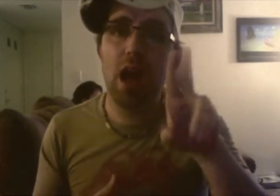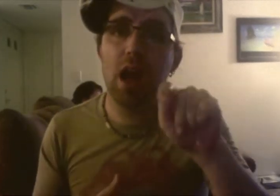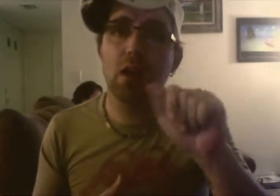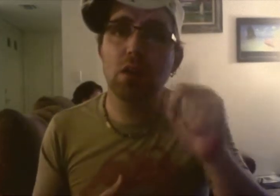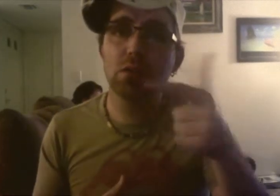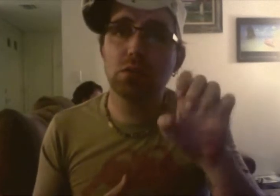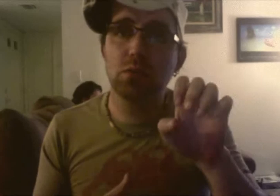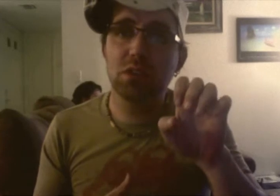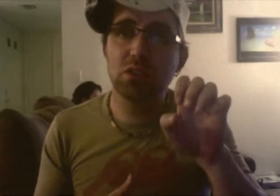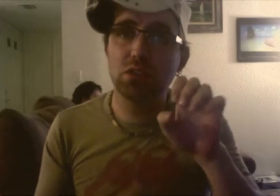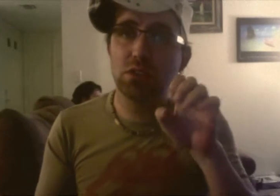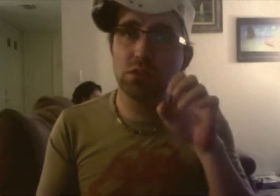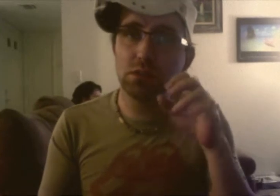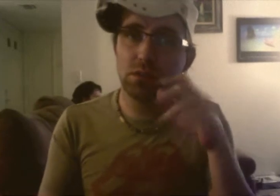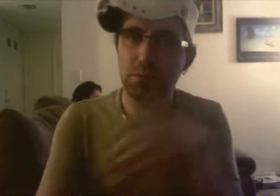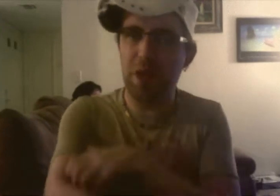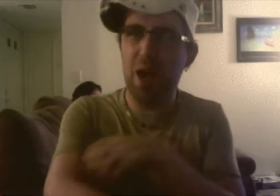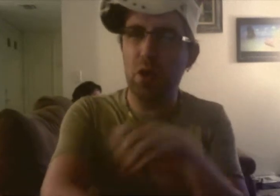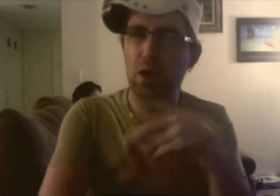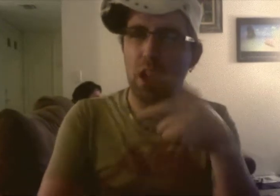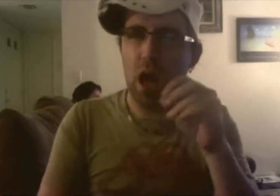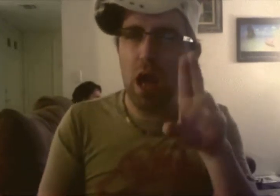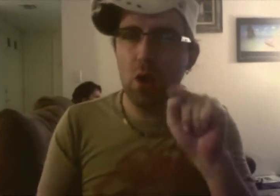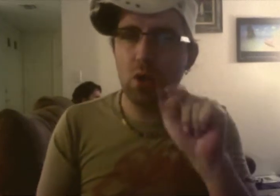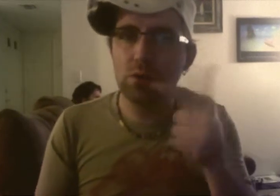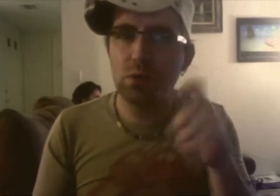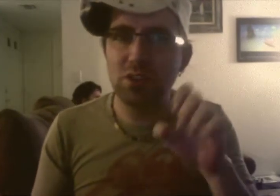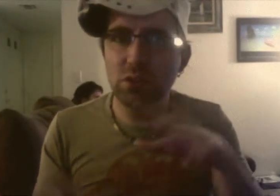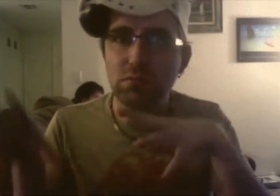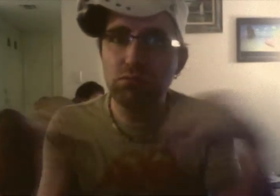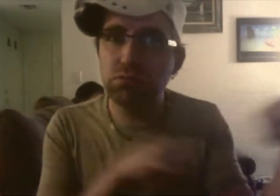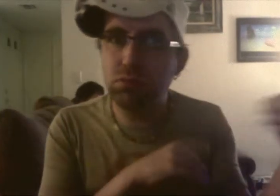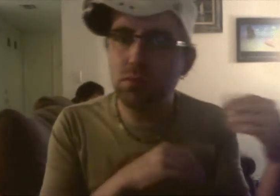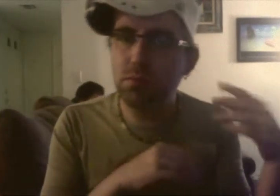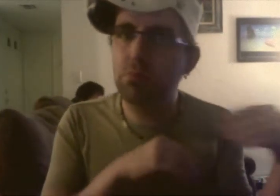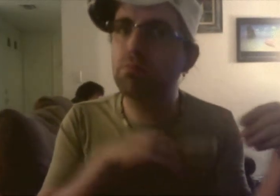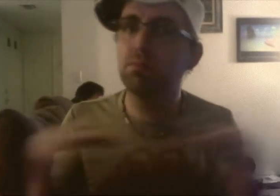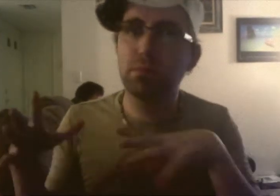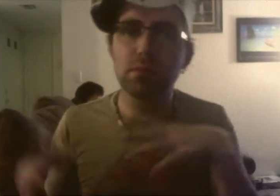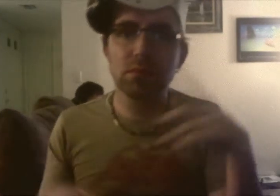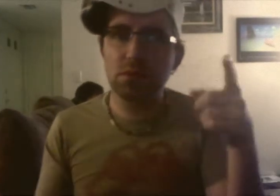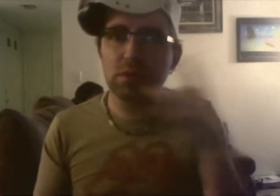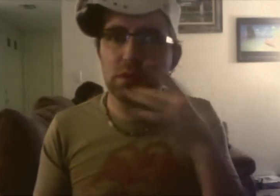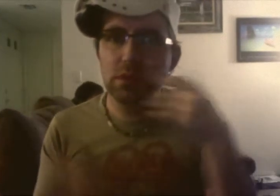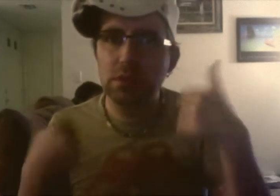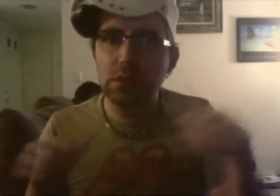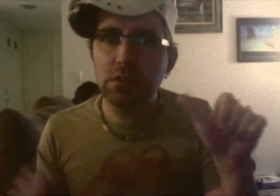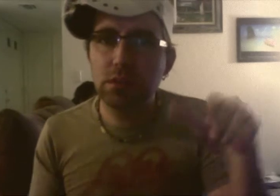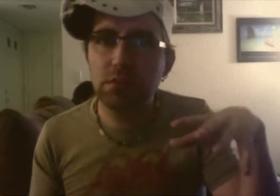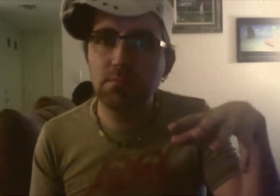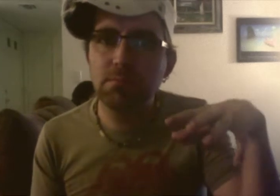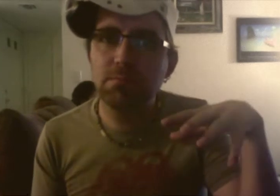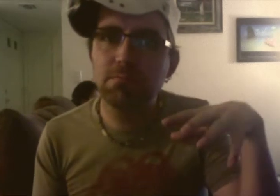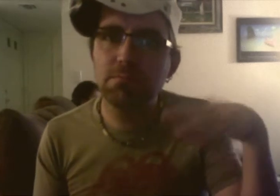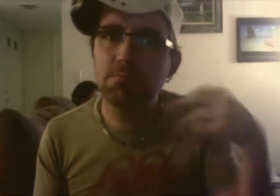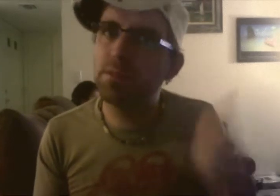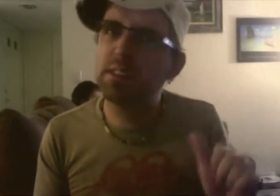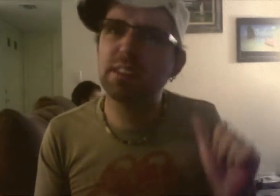There he is. Come here. Thank you. Shagun. Hey. Ah. You need a intensive training. need a Jedi master. Yes. Yes. Yes.